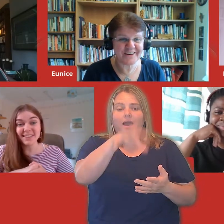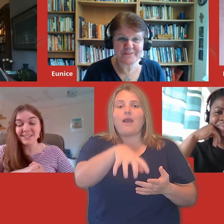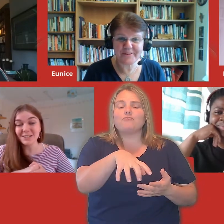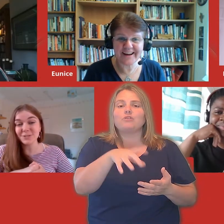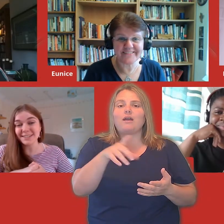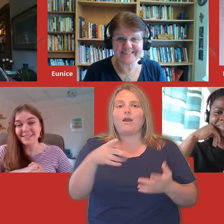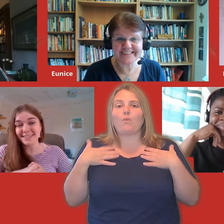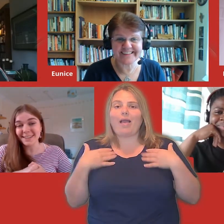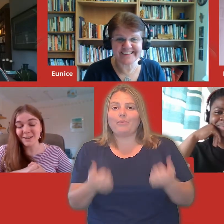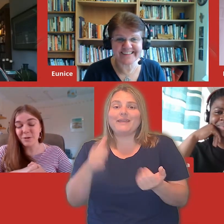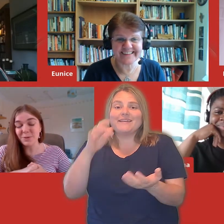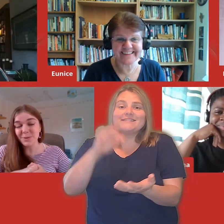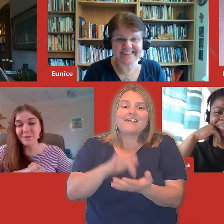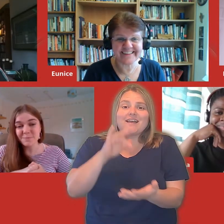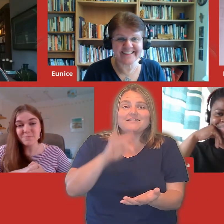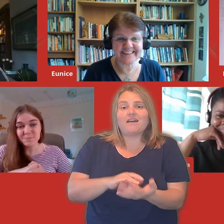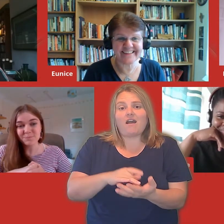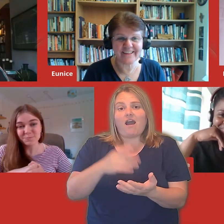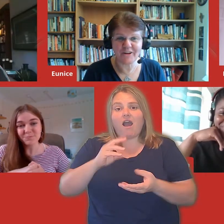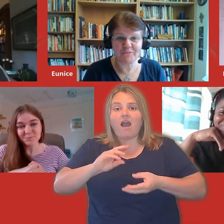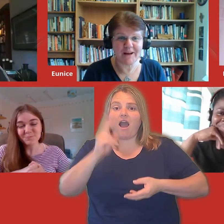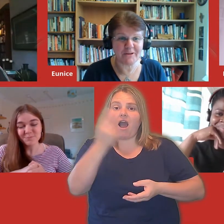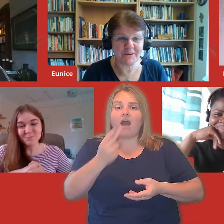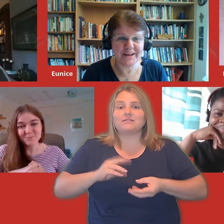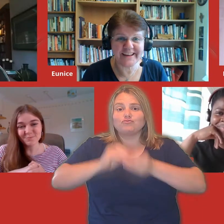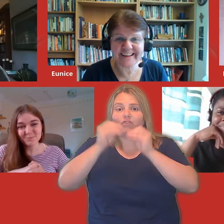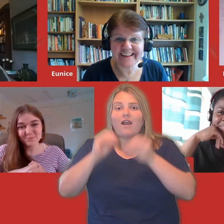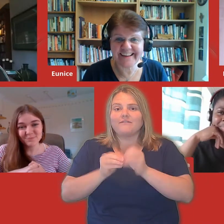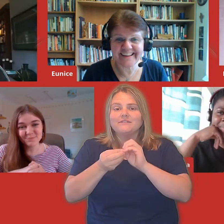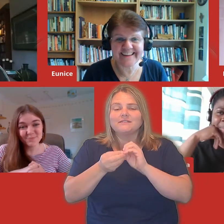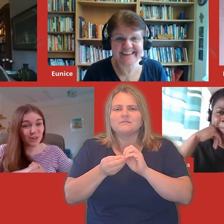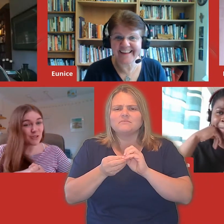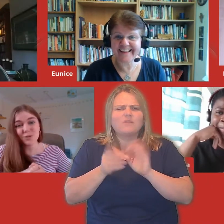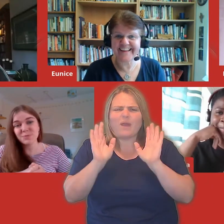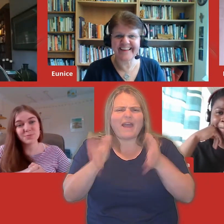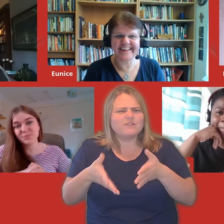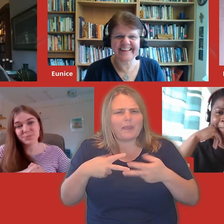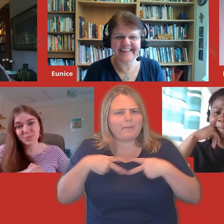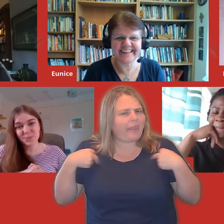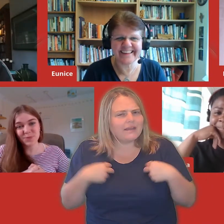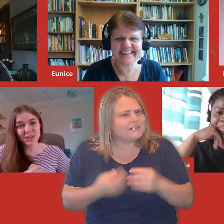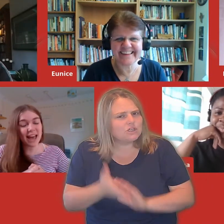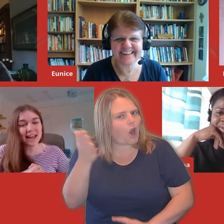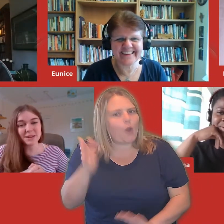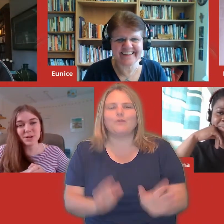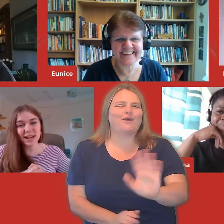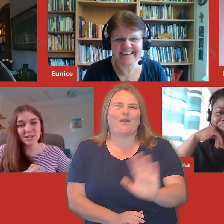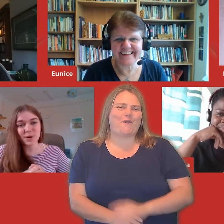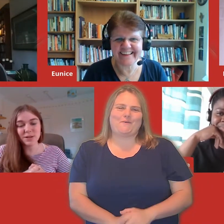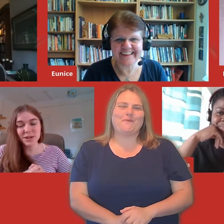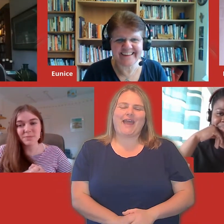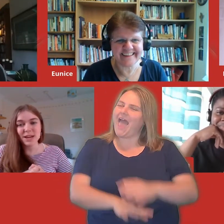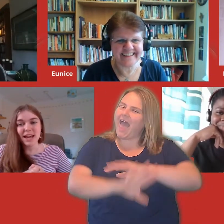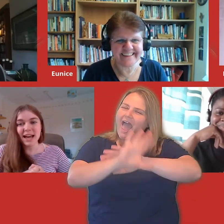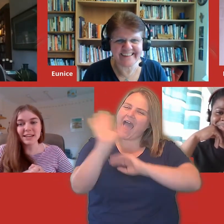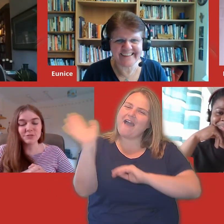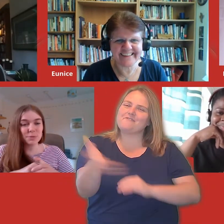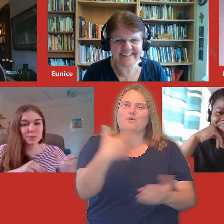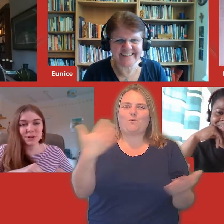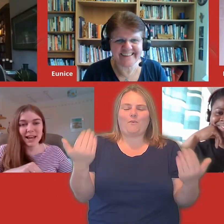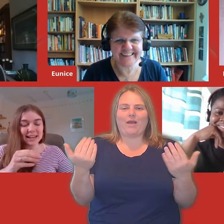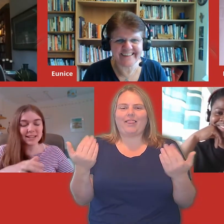And there are still chances to sign up as well. And you don't have to be a Methodist to go, do you? can be anybody. Yeah, anybody is welcome.